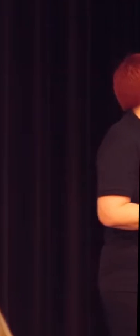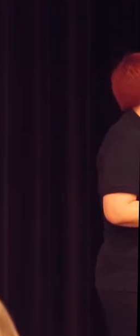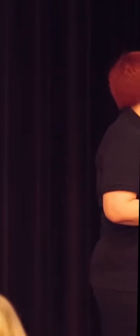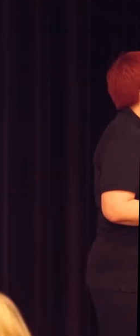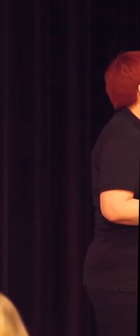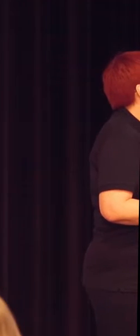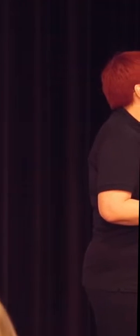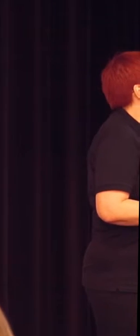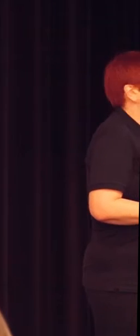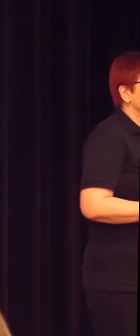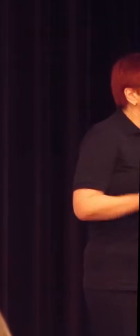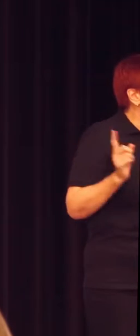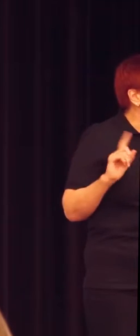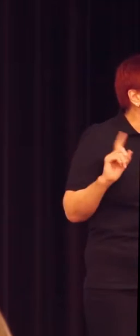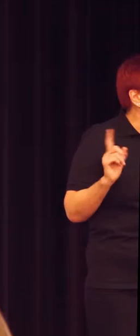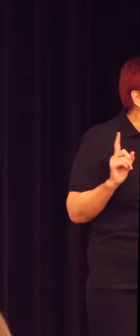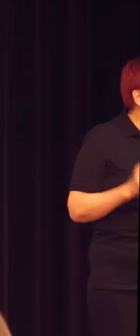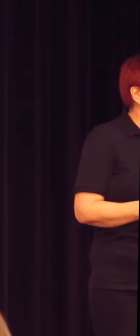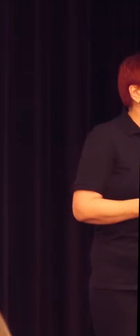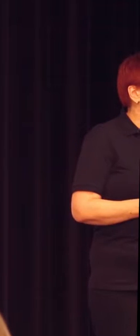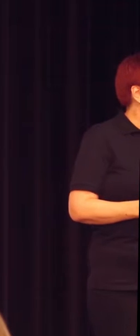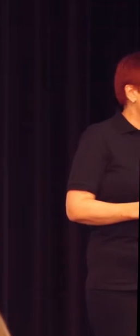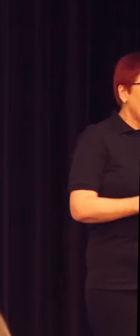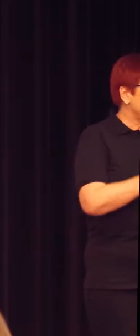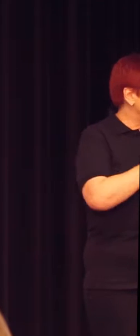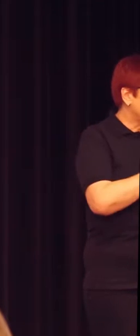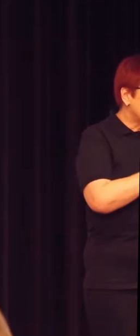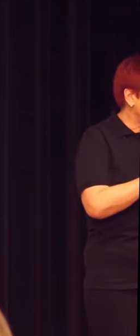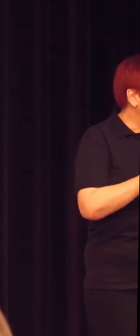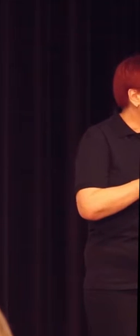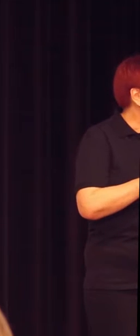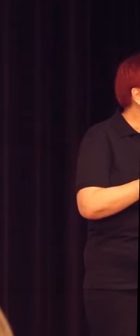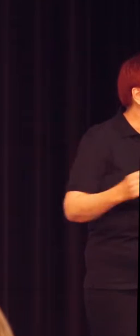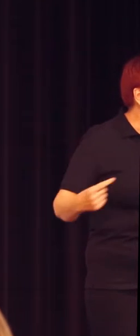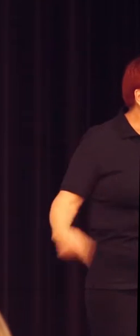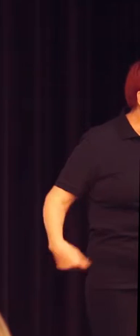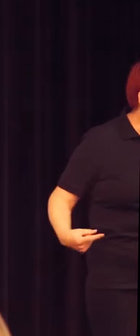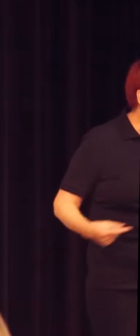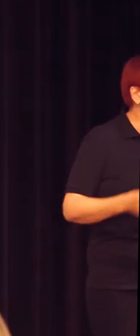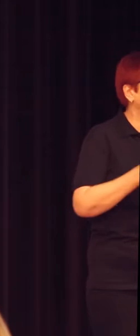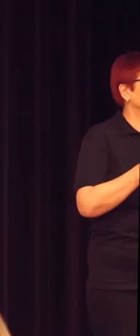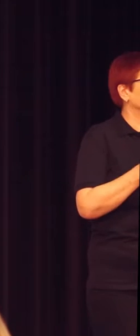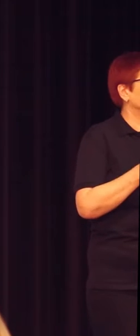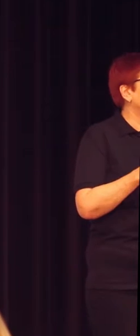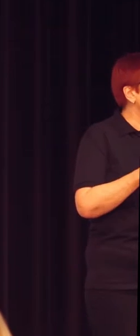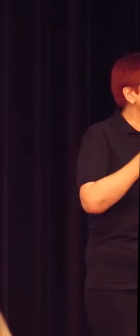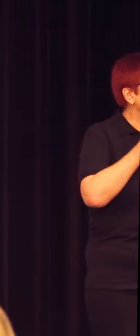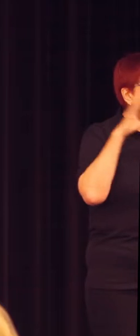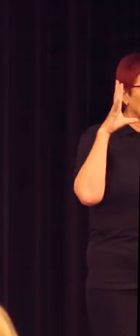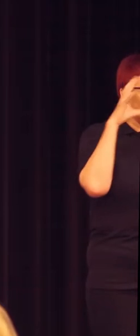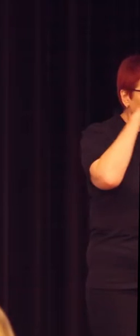The point about all of this is it's not just not a friendly place for wheelchair users or students with low sight ability.